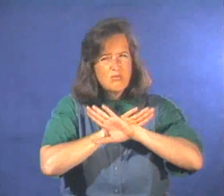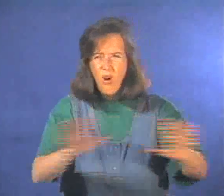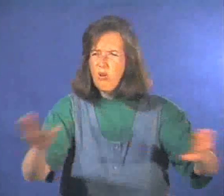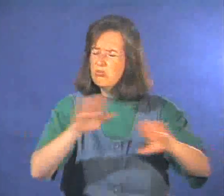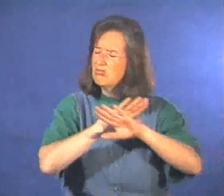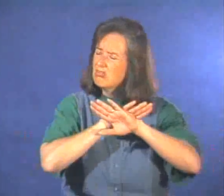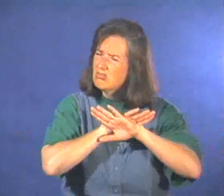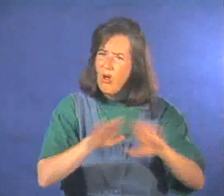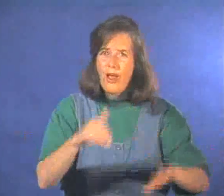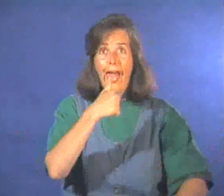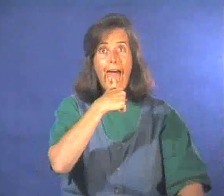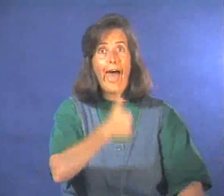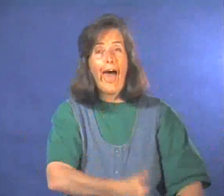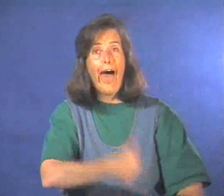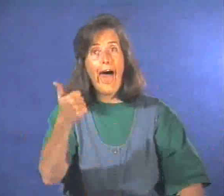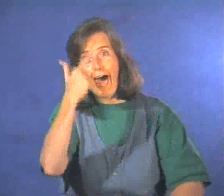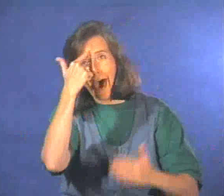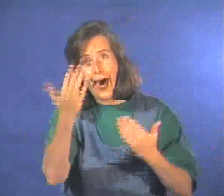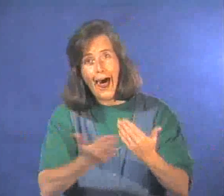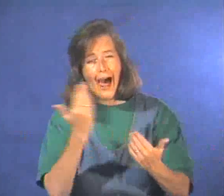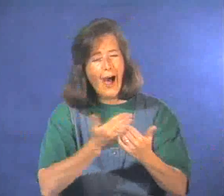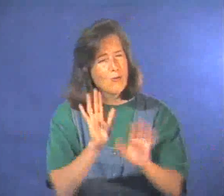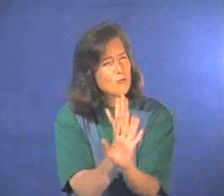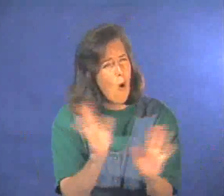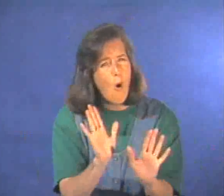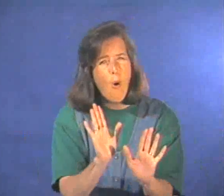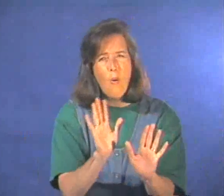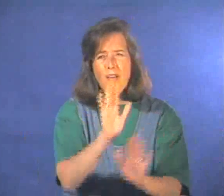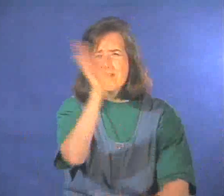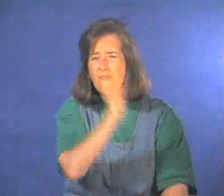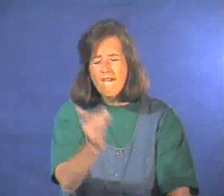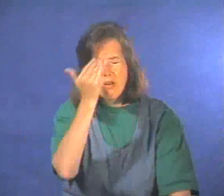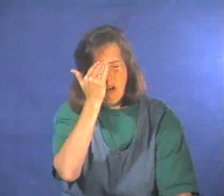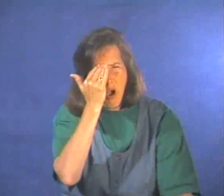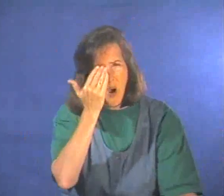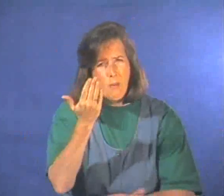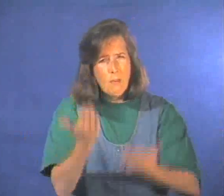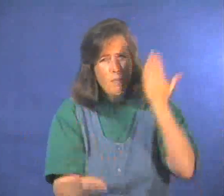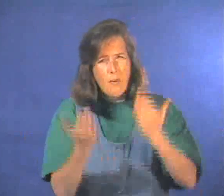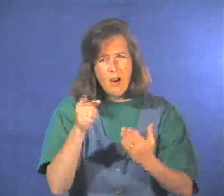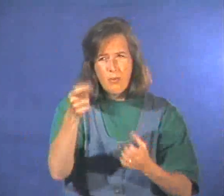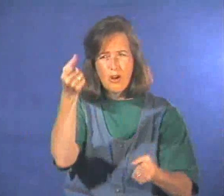Don't you hitchhike. No, it's very dangerous.